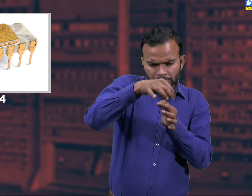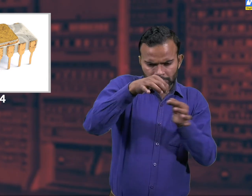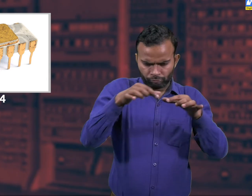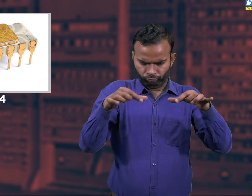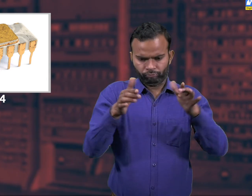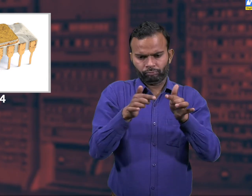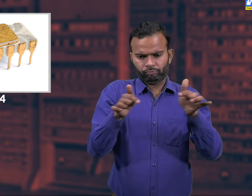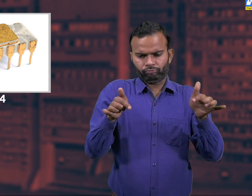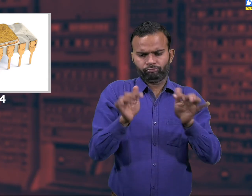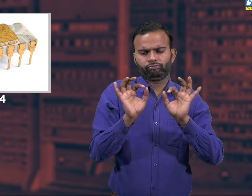transistors within it.